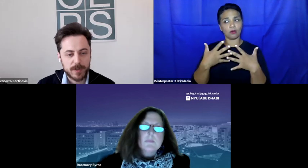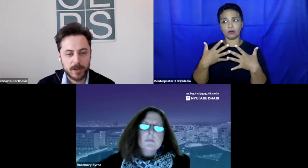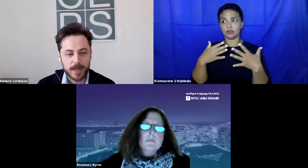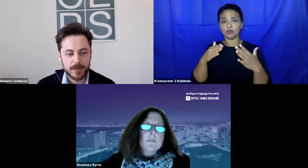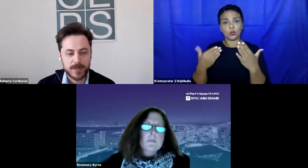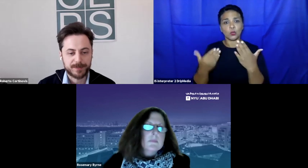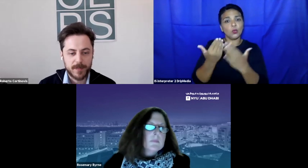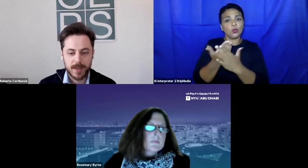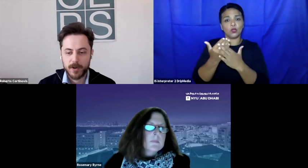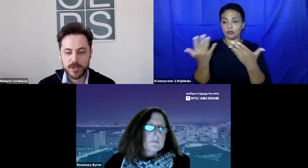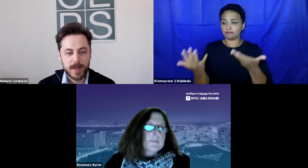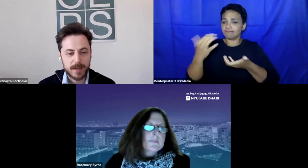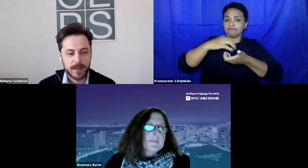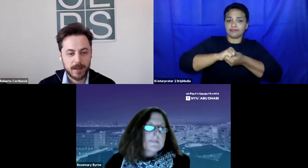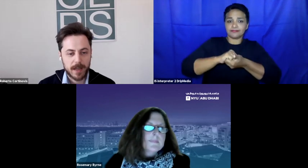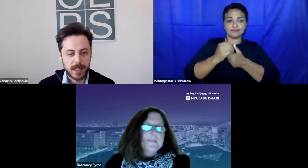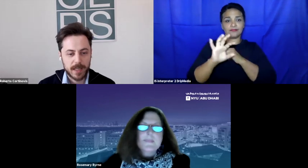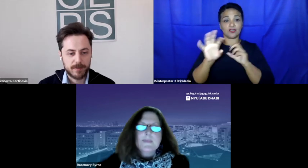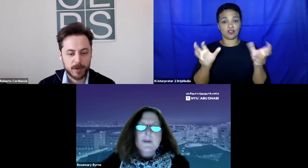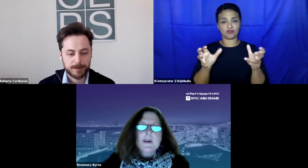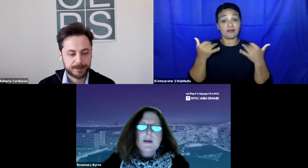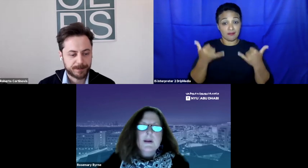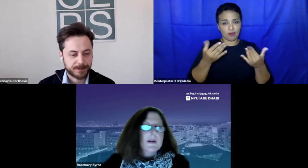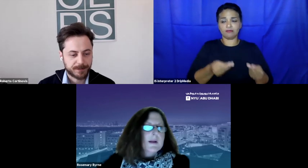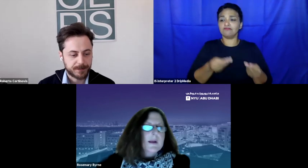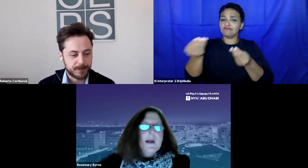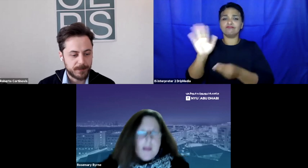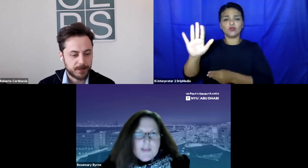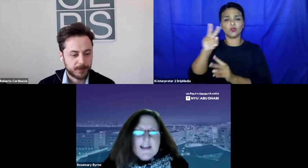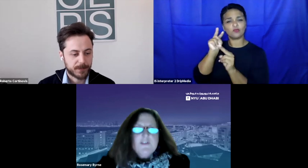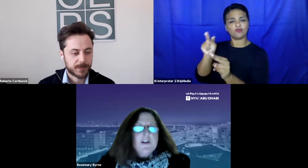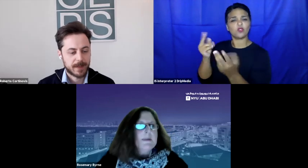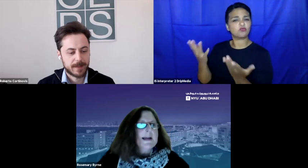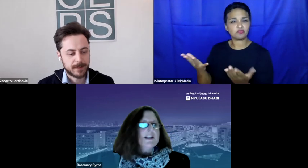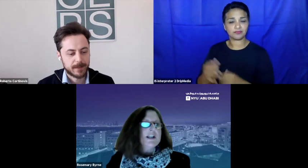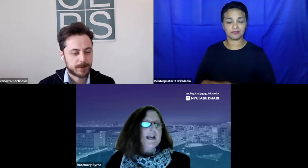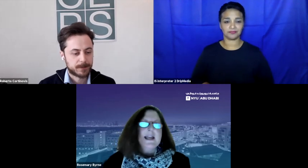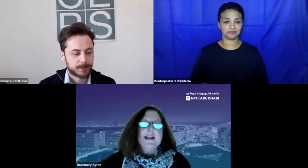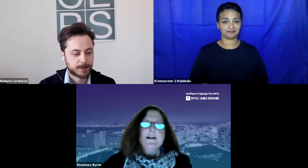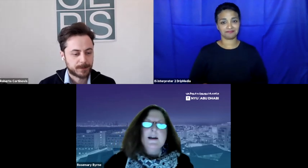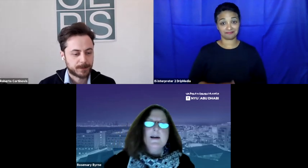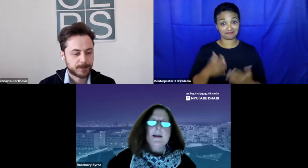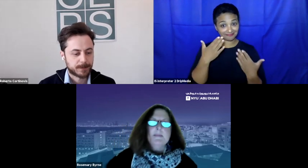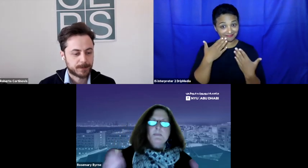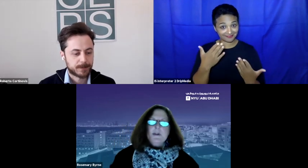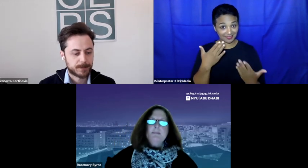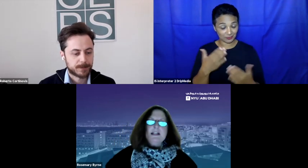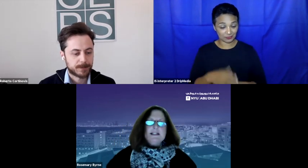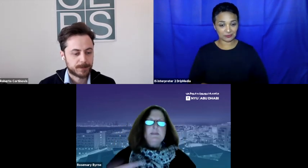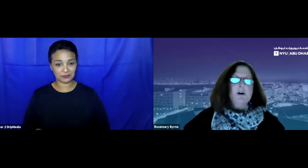your countries? Rosemary, I give you the floor. Thank you very much. I am really pleased to be part